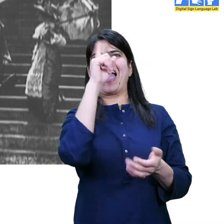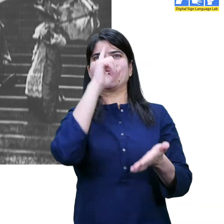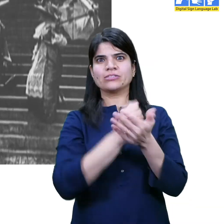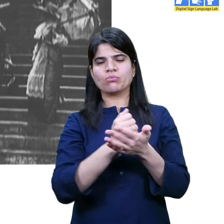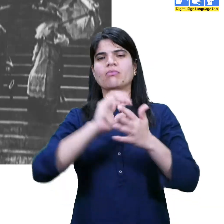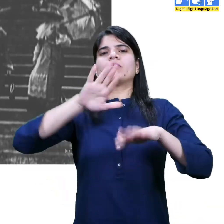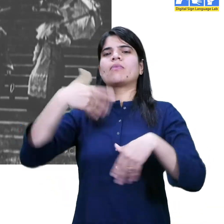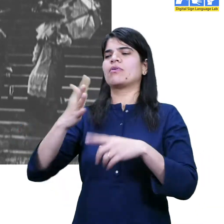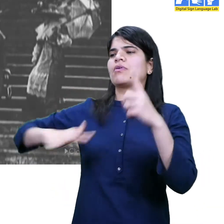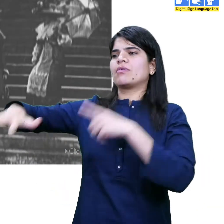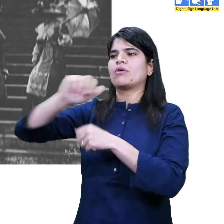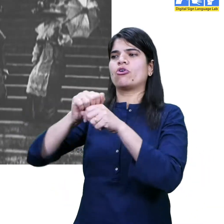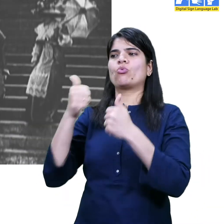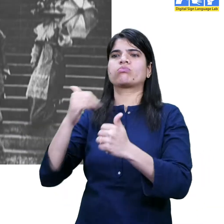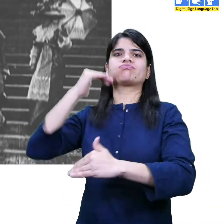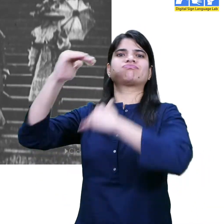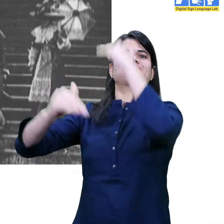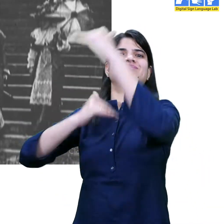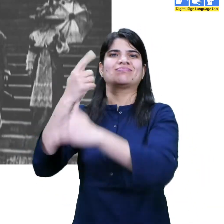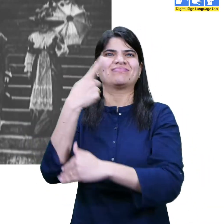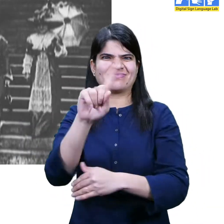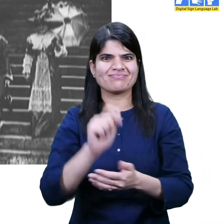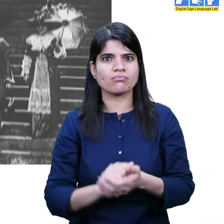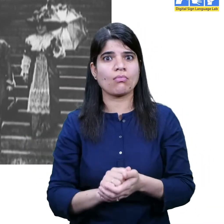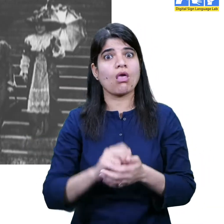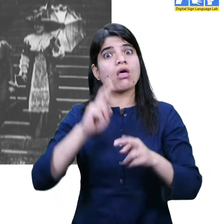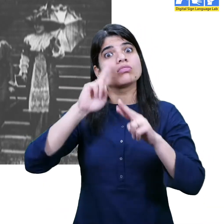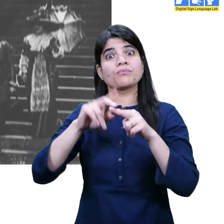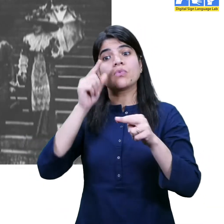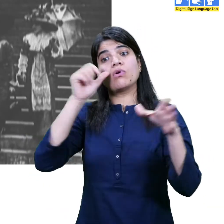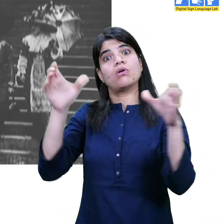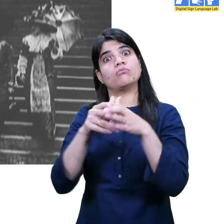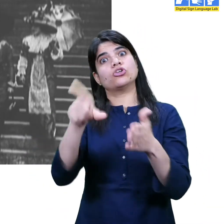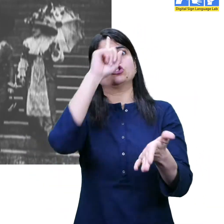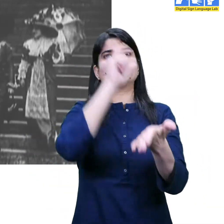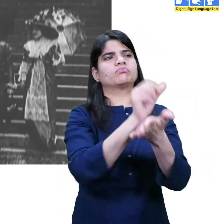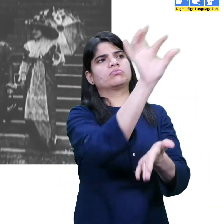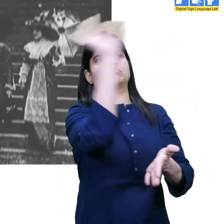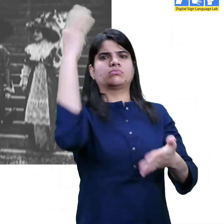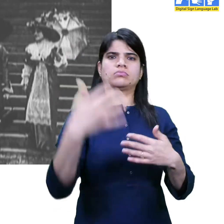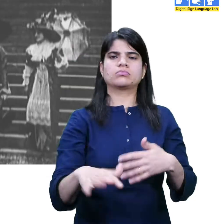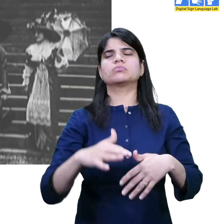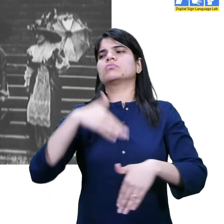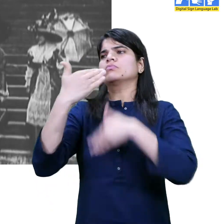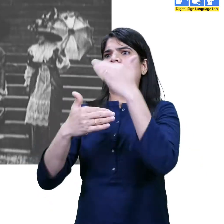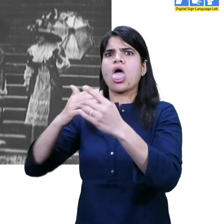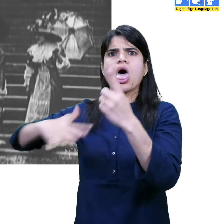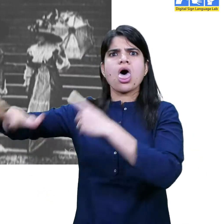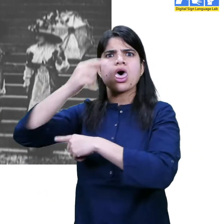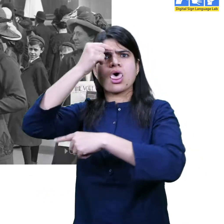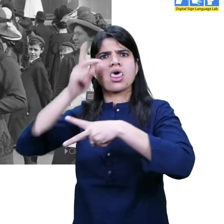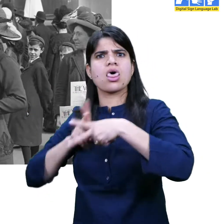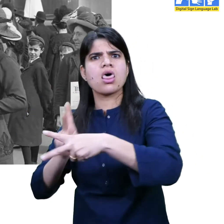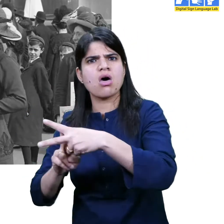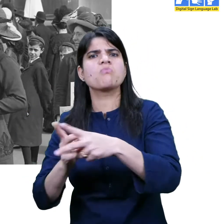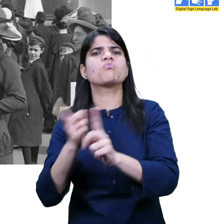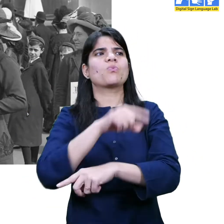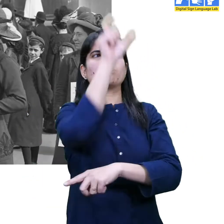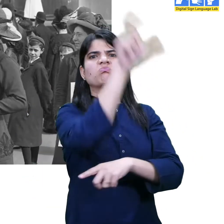country, only men were allowed to vote in elections. And on the basis of that, they would elect the leaders. And that